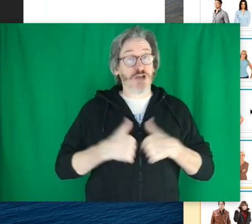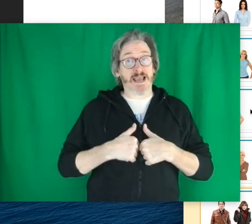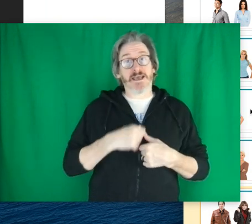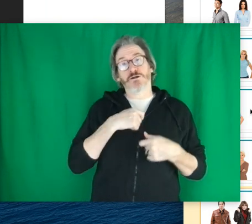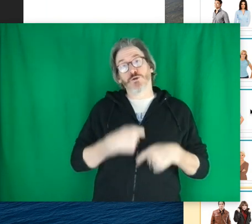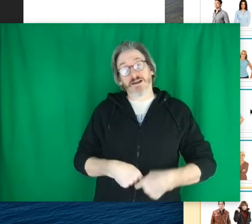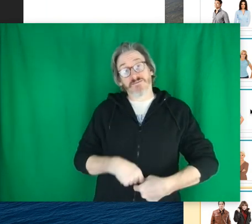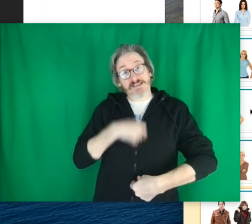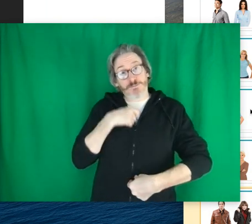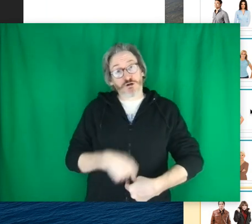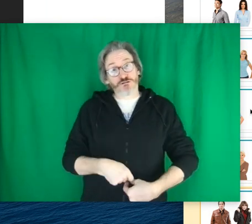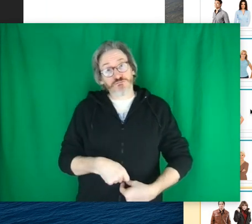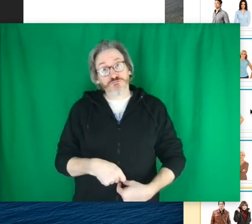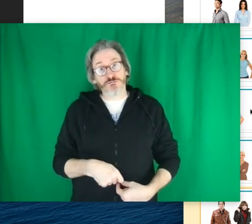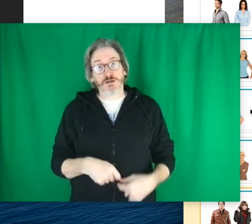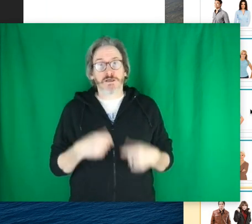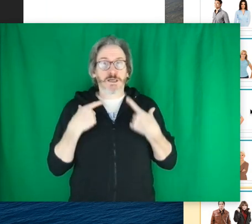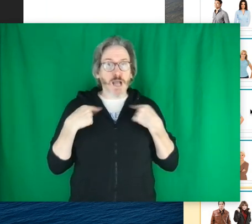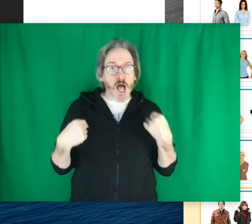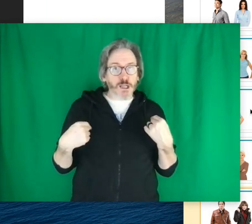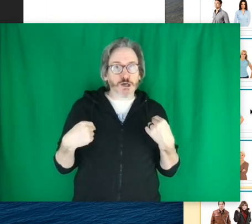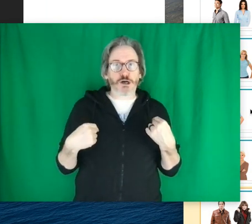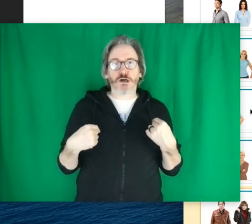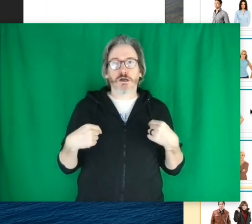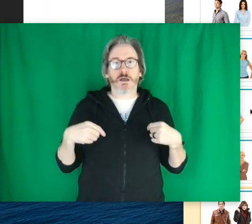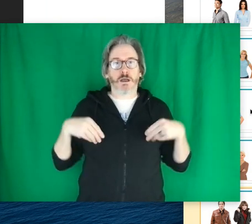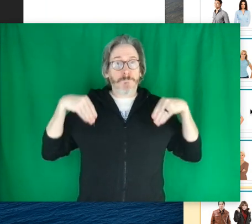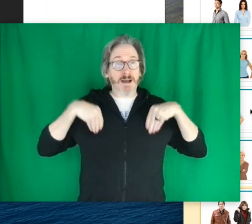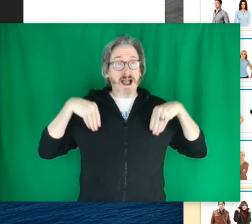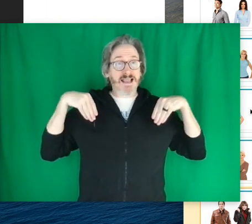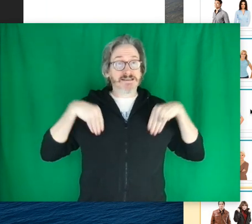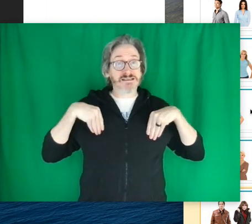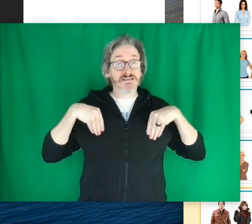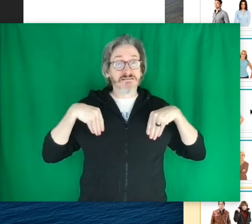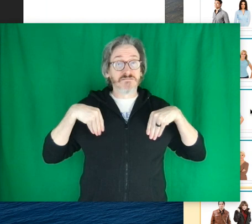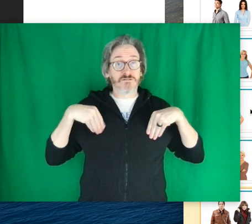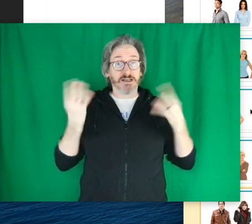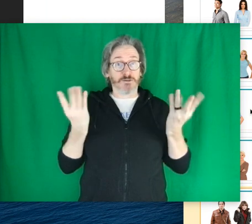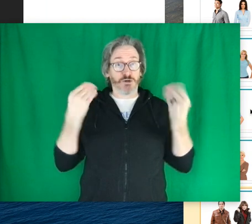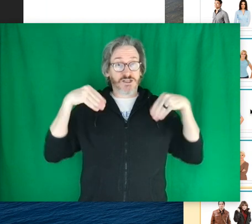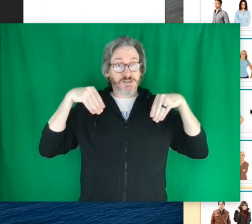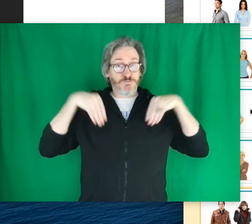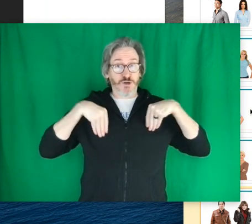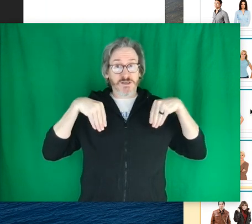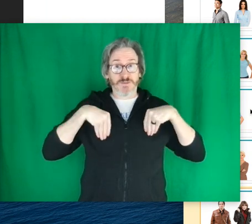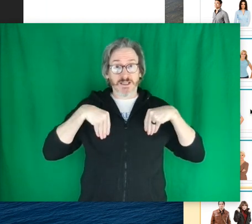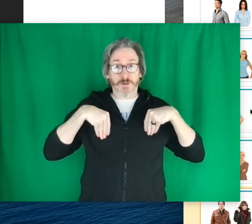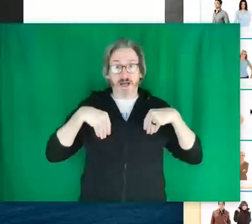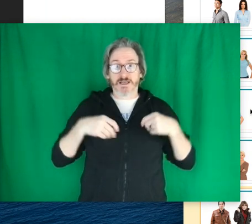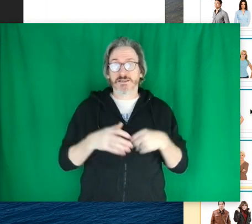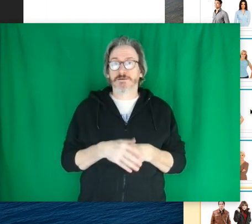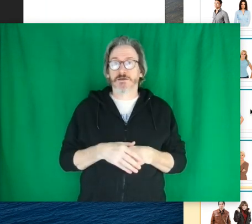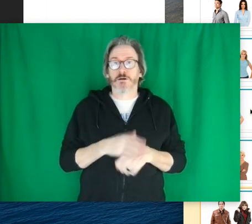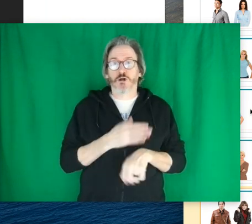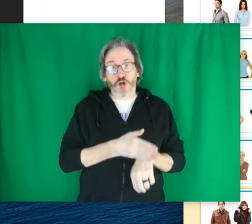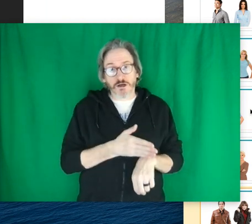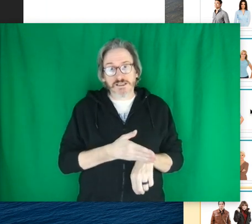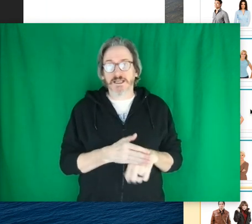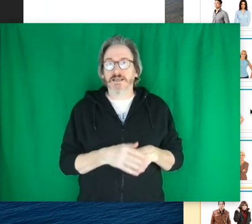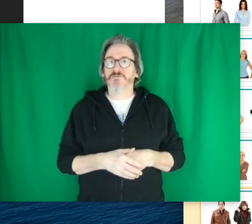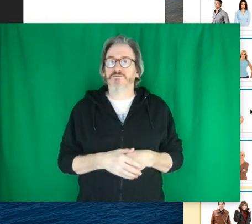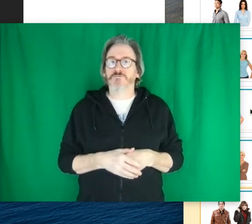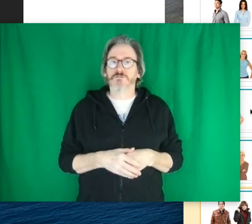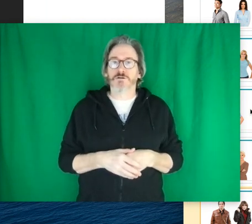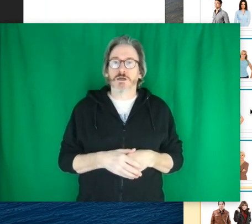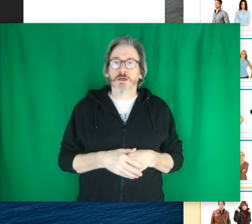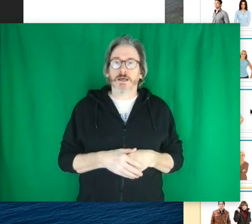kind of a jacket, you can have a zipper, collar, pockets, right? Just put something in the pockets. Long